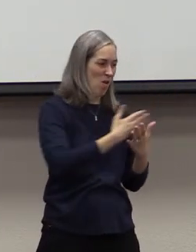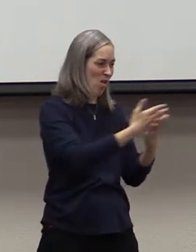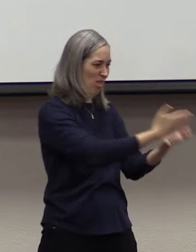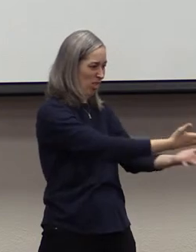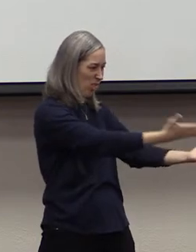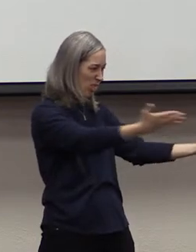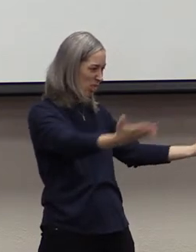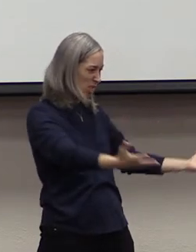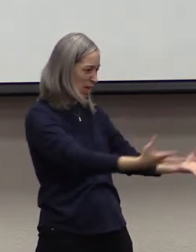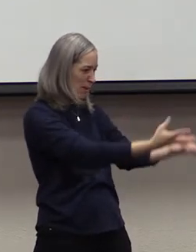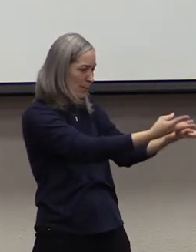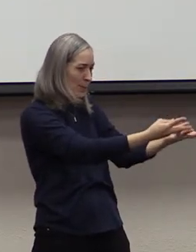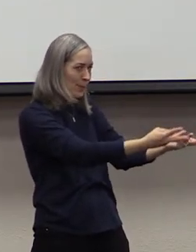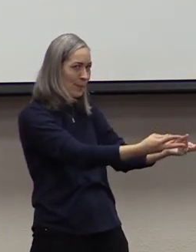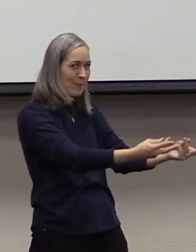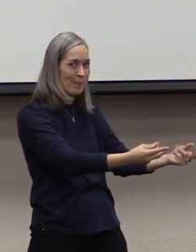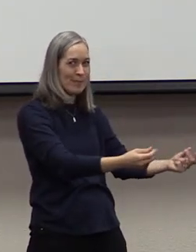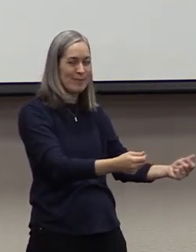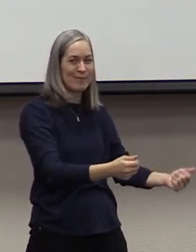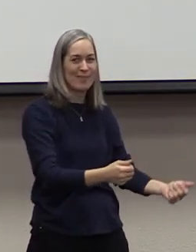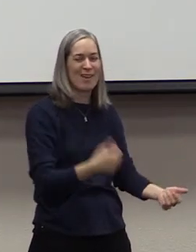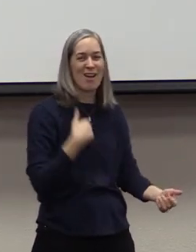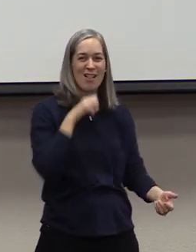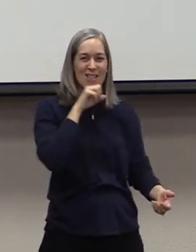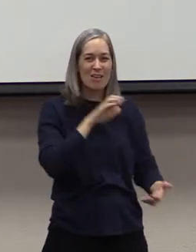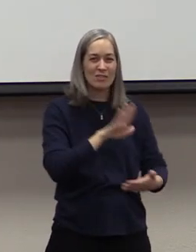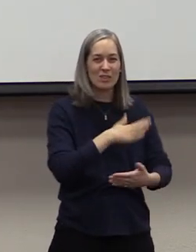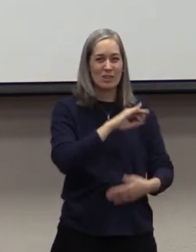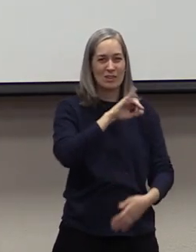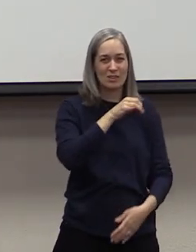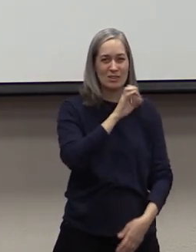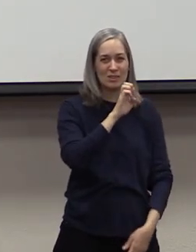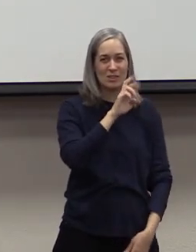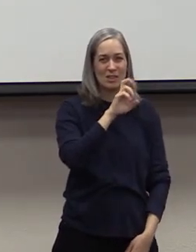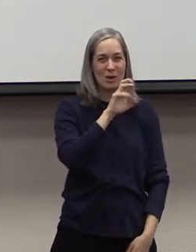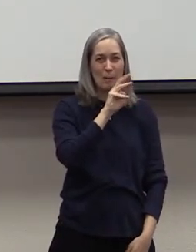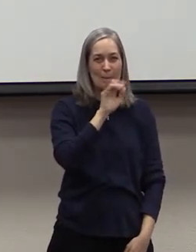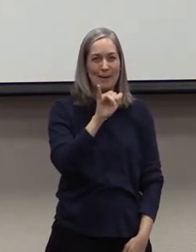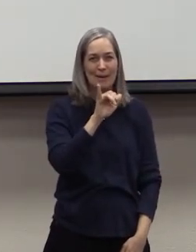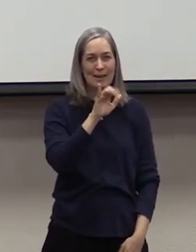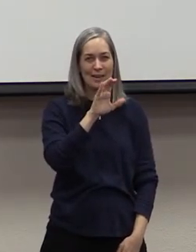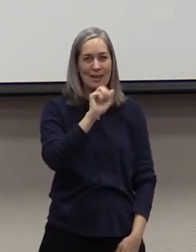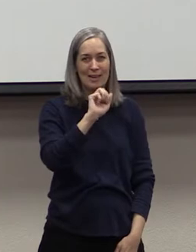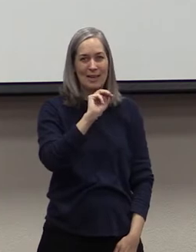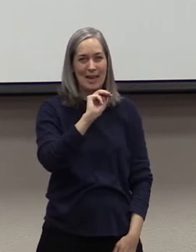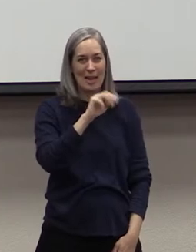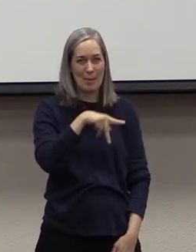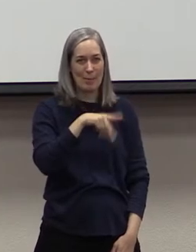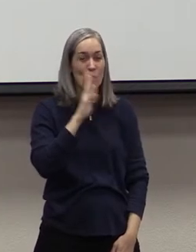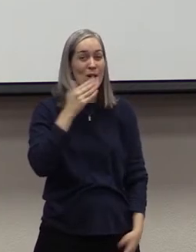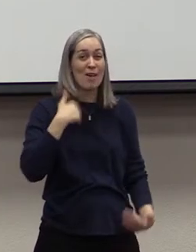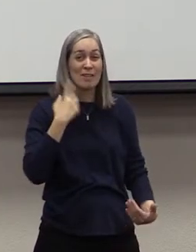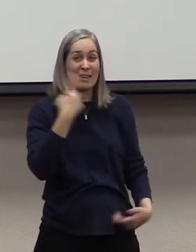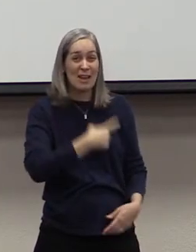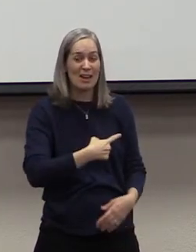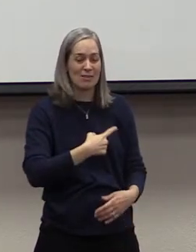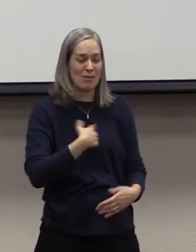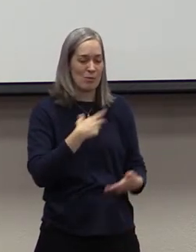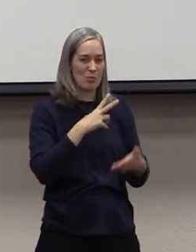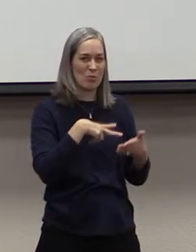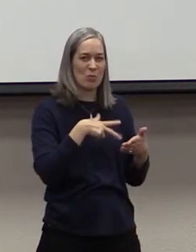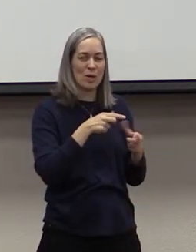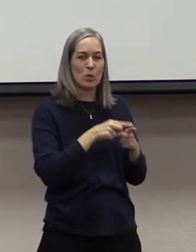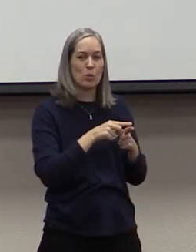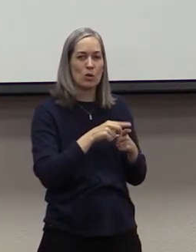I love the song by Jeremy Camp, There Will Be a Day. I just want to read a couple of those lyrics. He says, There will be a day